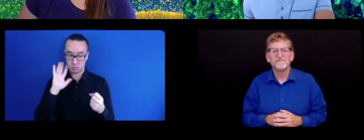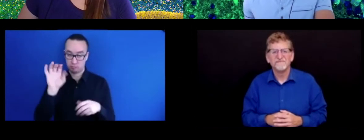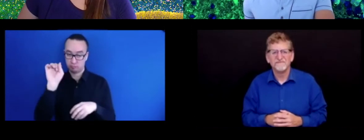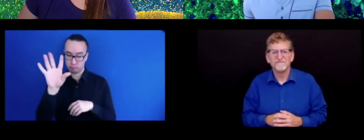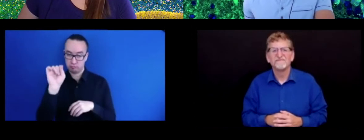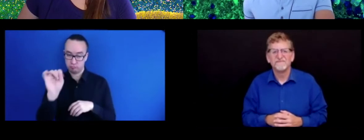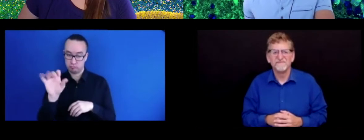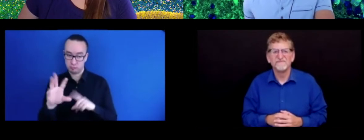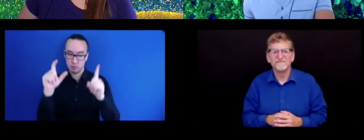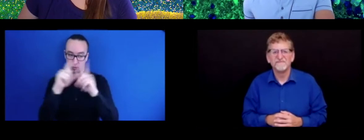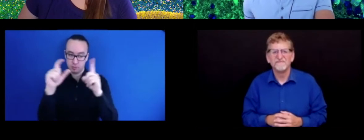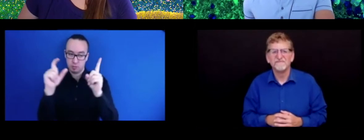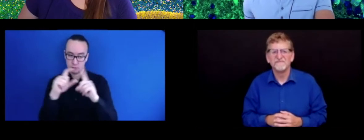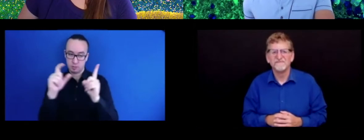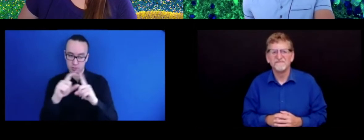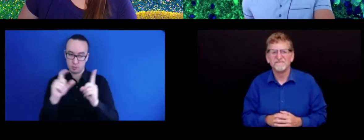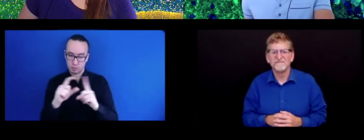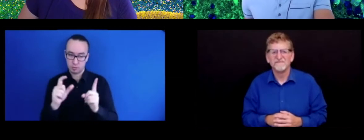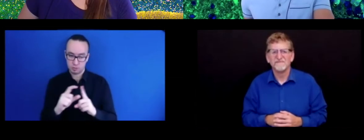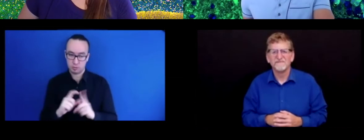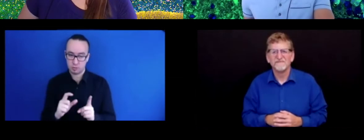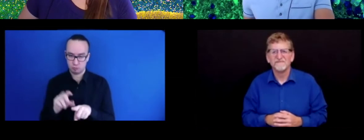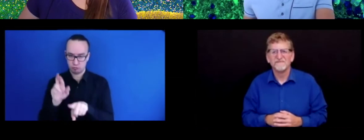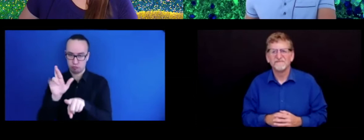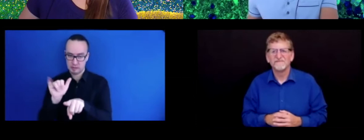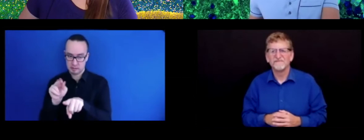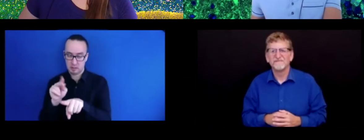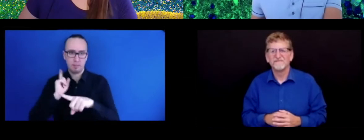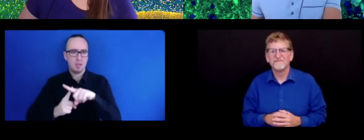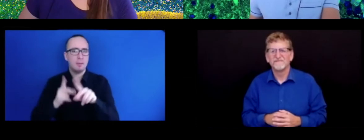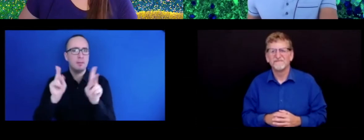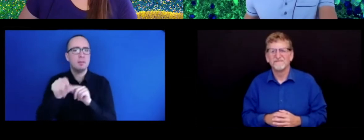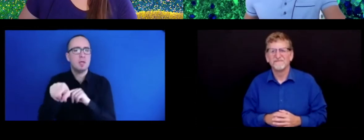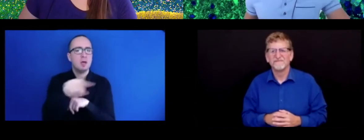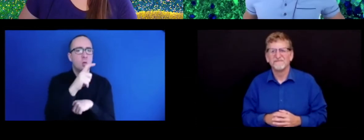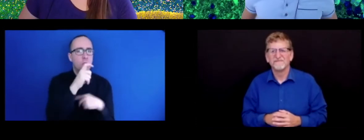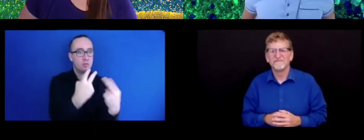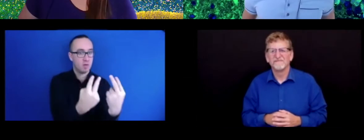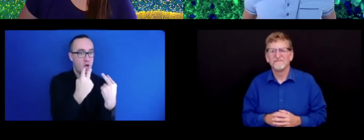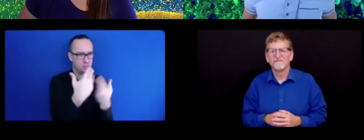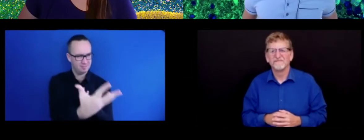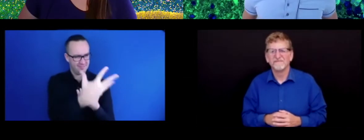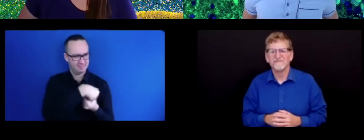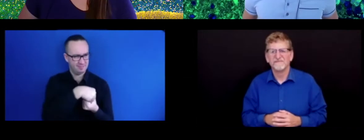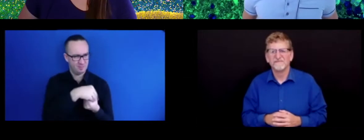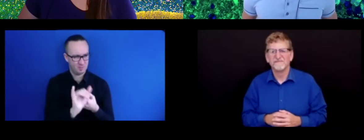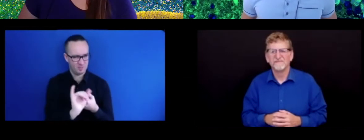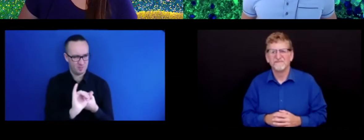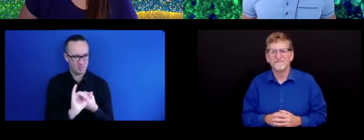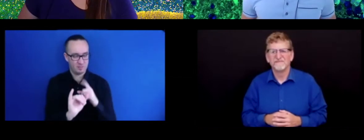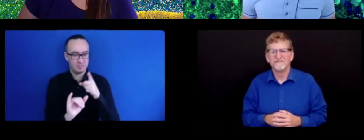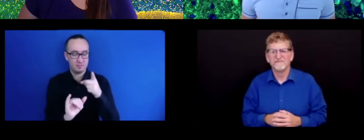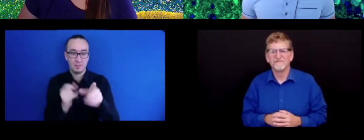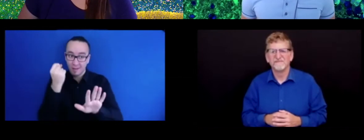going to be reading a list of words for Ryan to try to remember, and you. We're going to have you do this activity along with us.